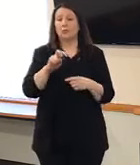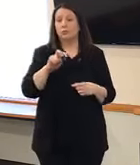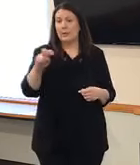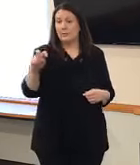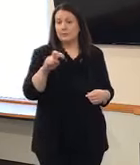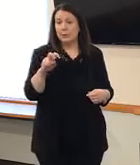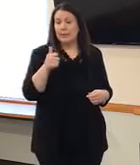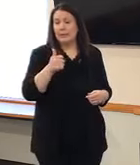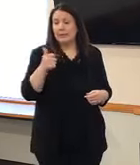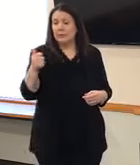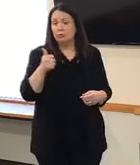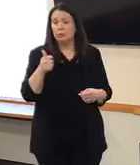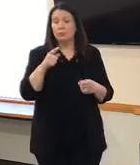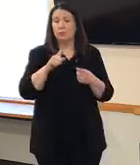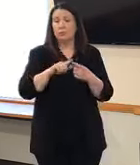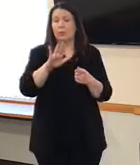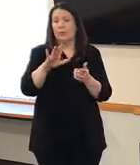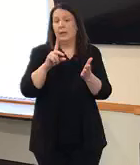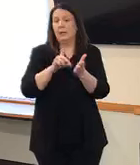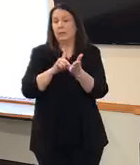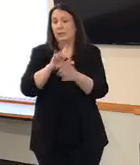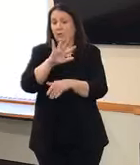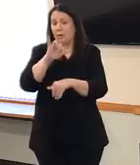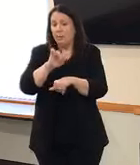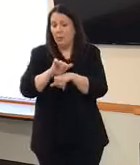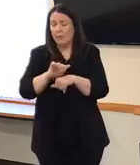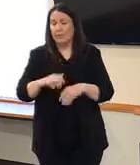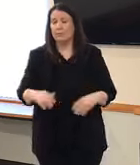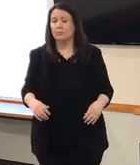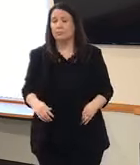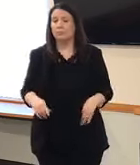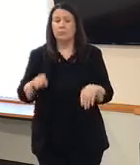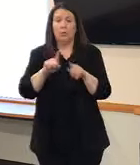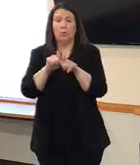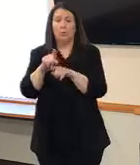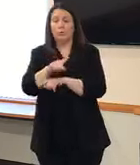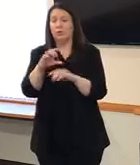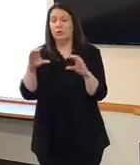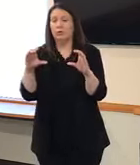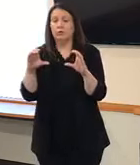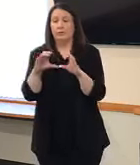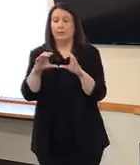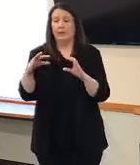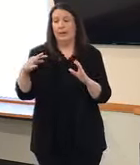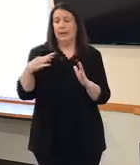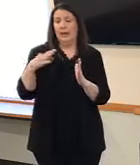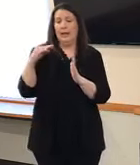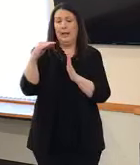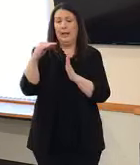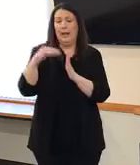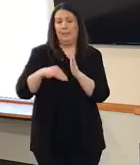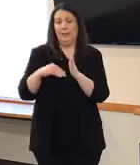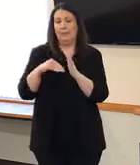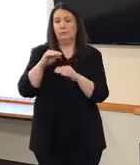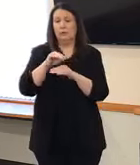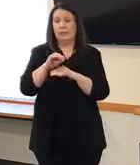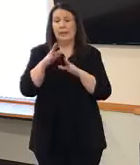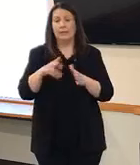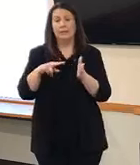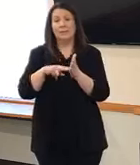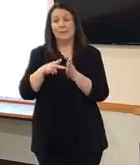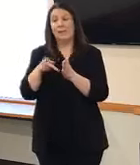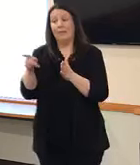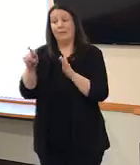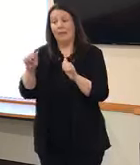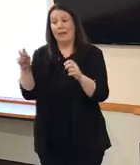to their physician appointments. They are also certified application counselors. That means they